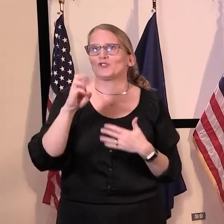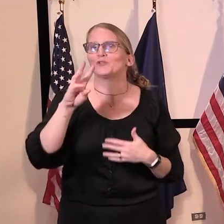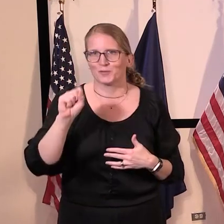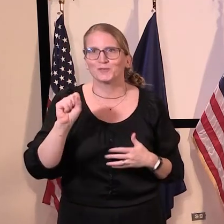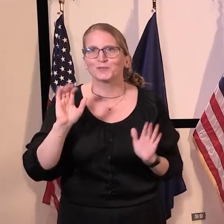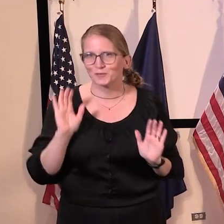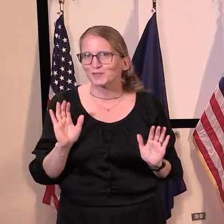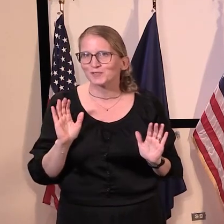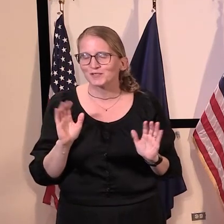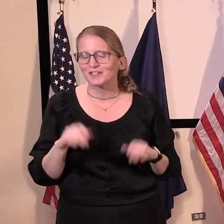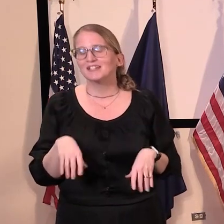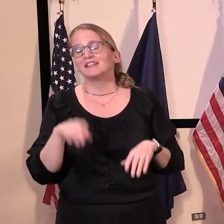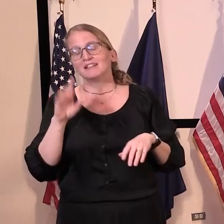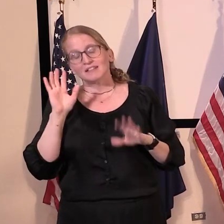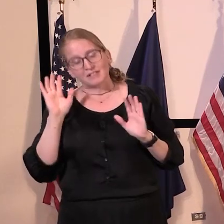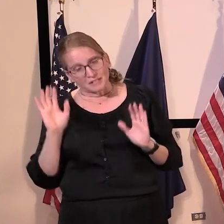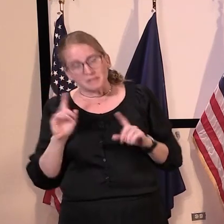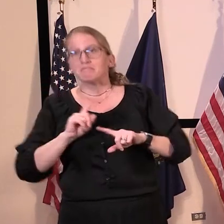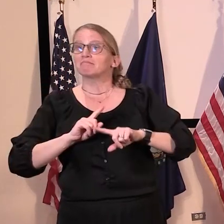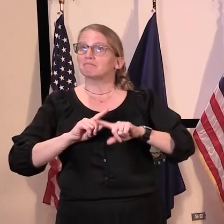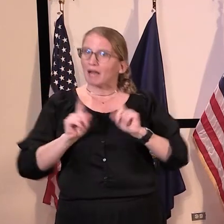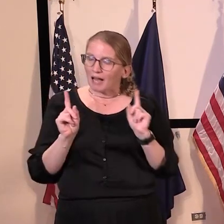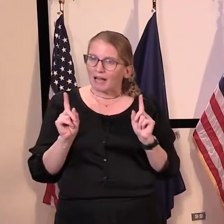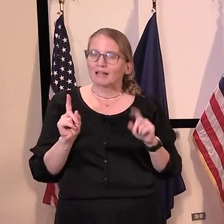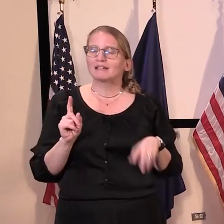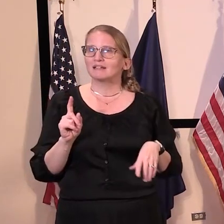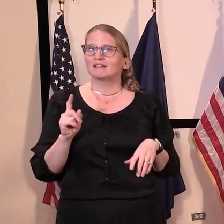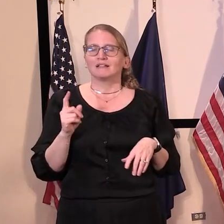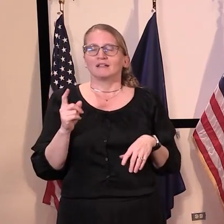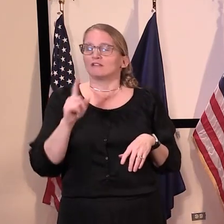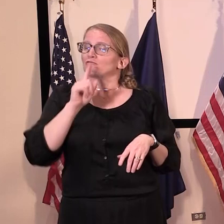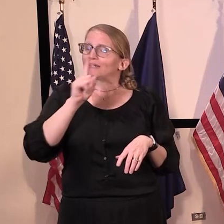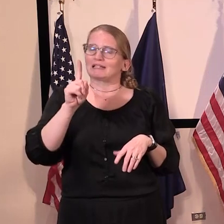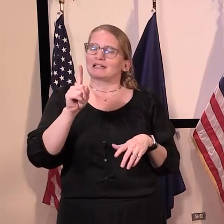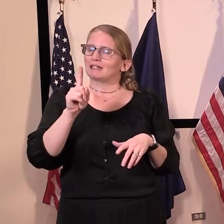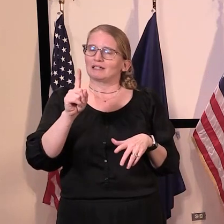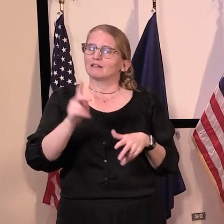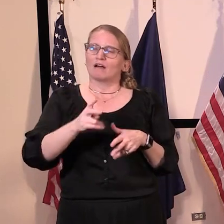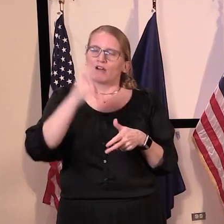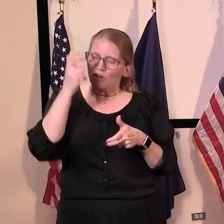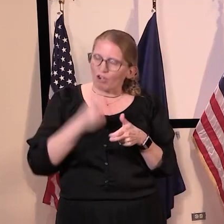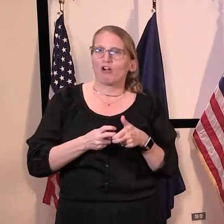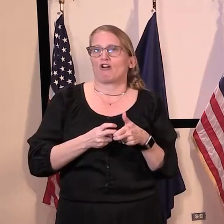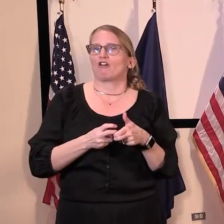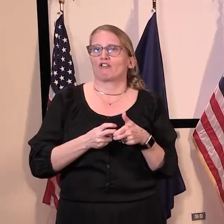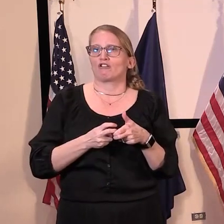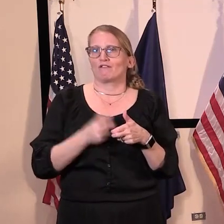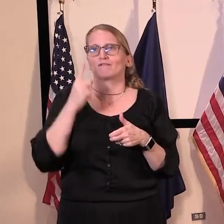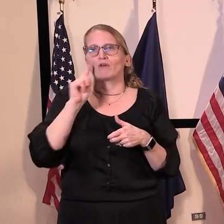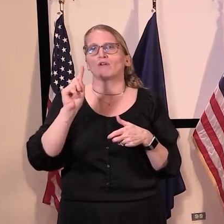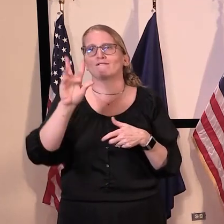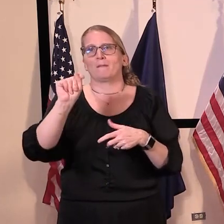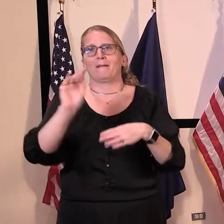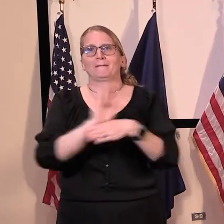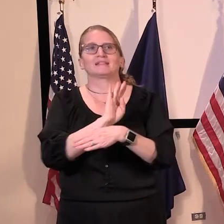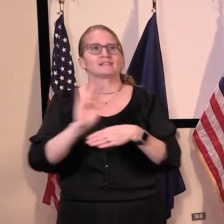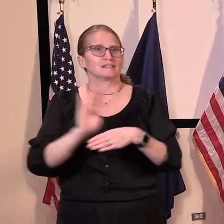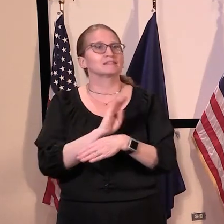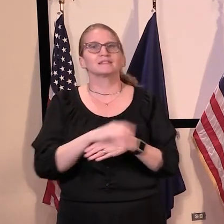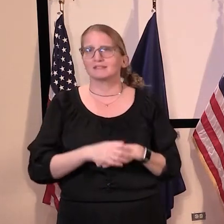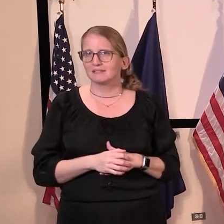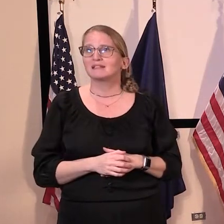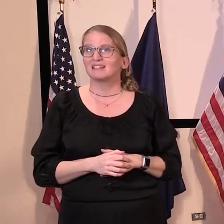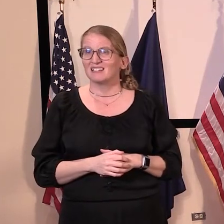that this is incredibly difficult and challenging times for Vermont enterprises. You know, most of our Vermont